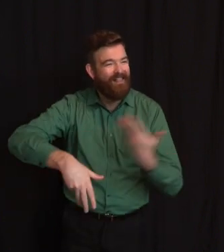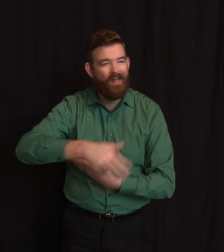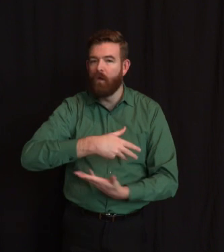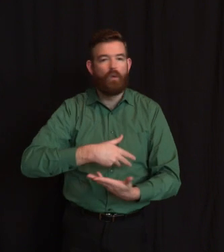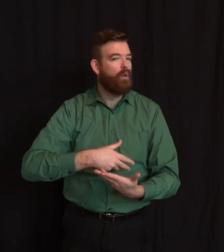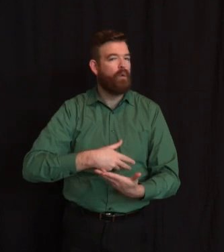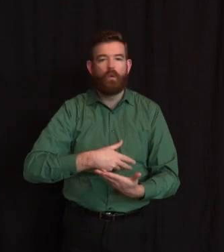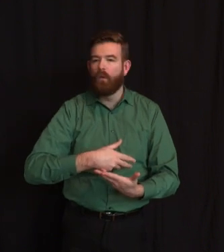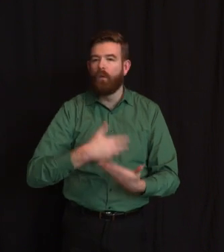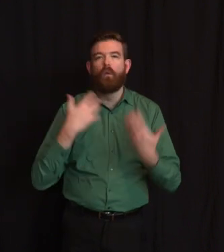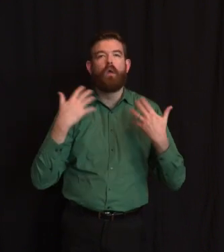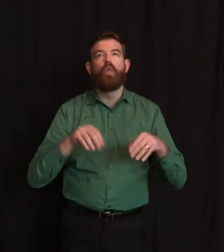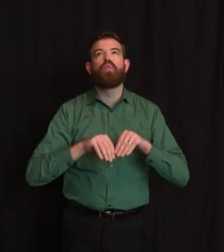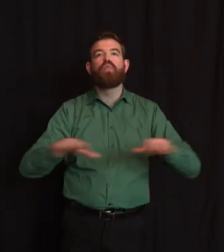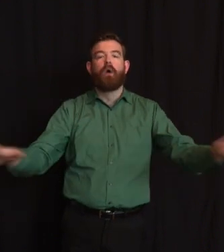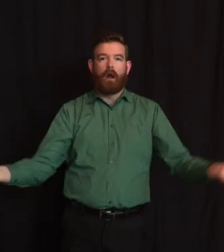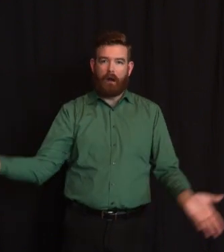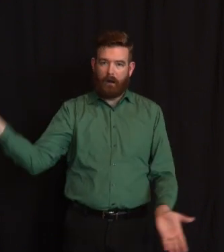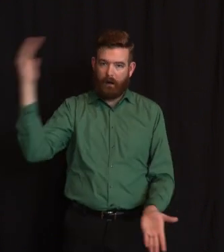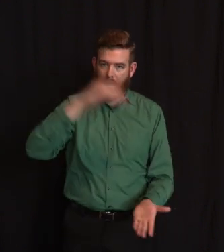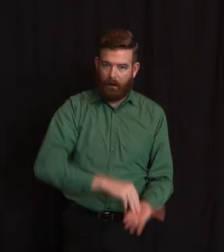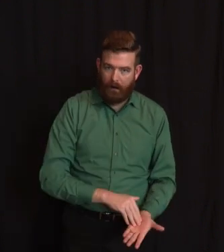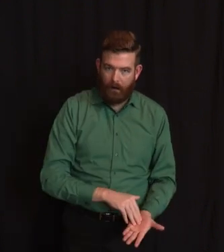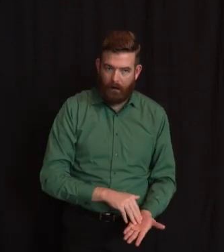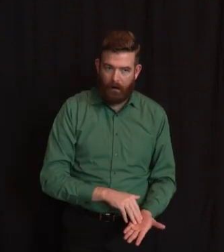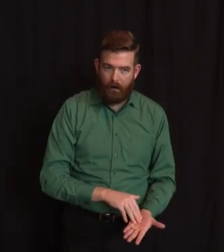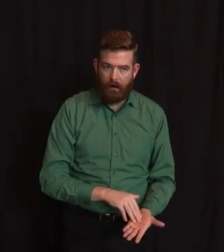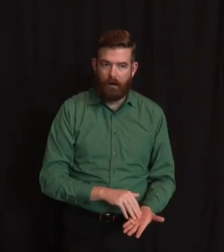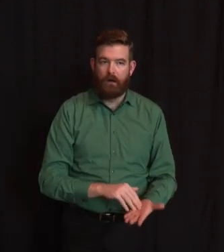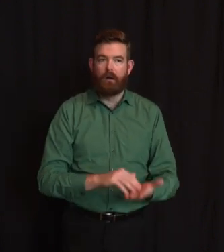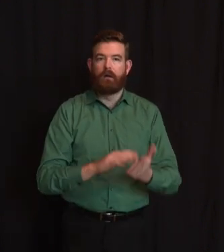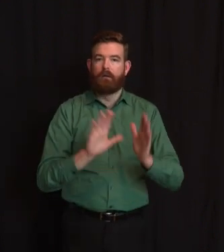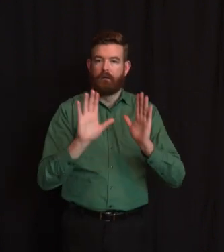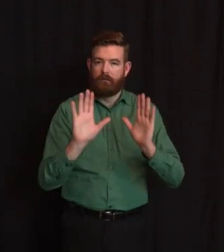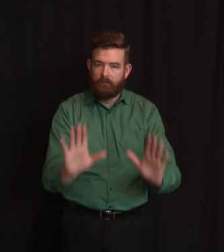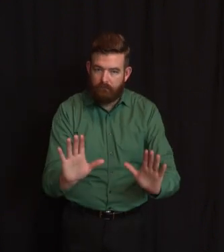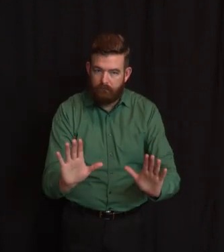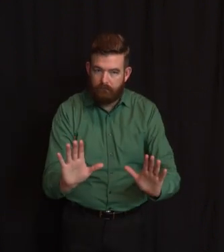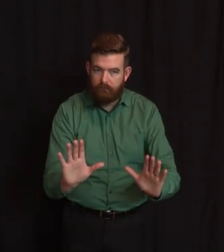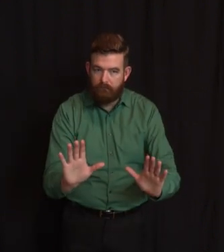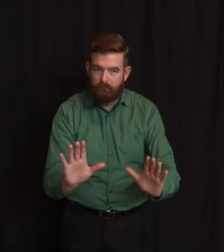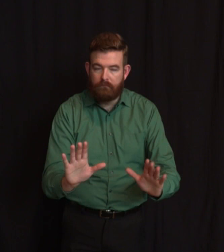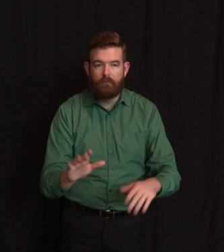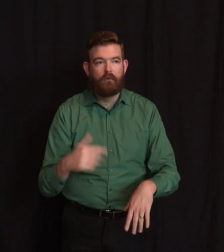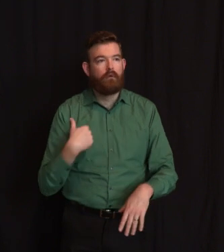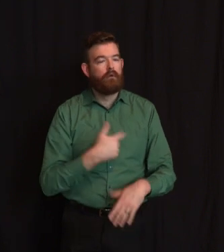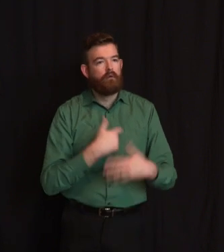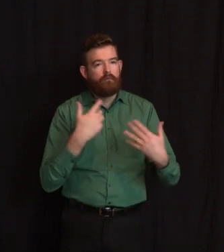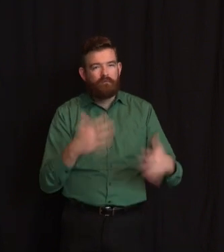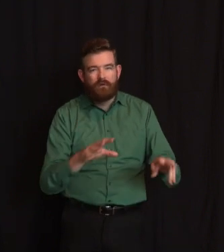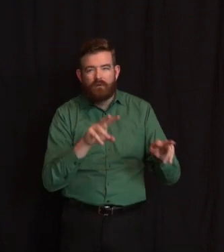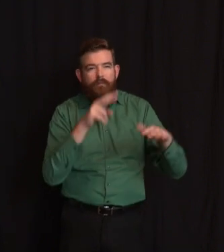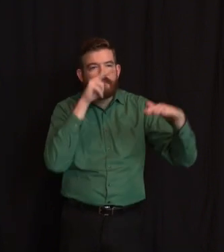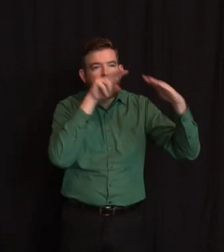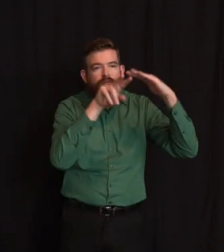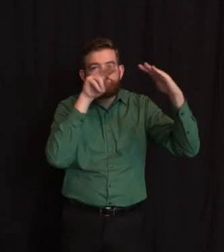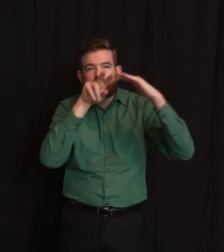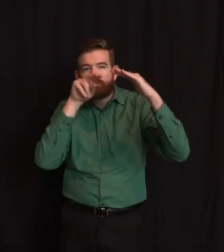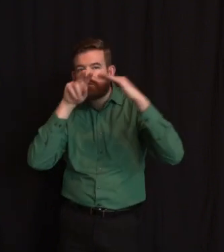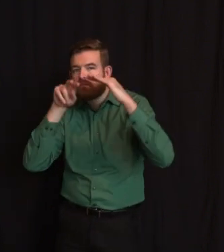bad this is, worst-case versus best-case. You then potentially swamp the system. So, again, folks, we're still in the war. In every